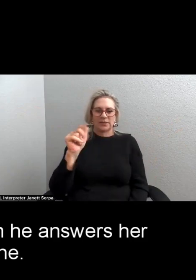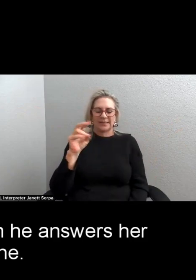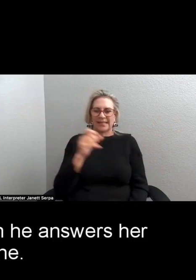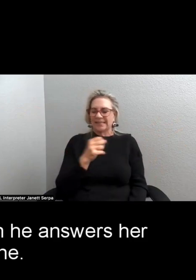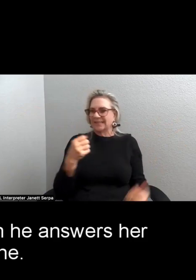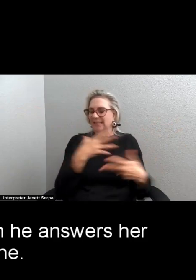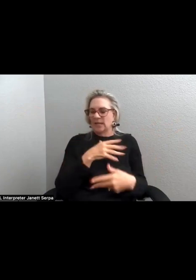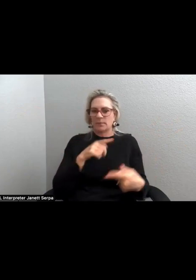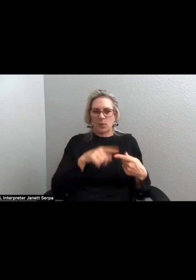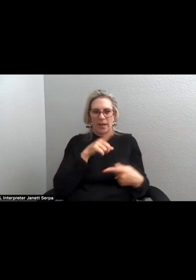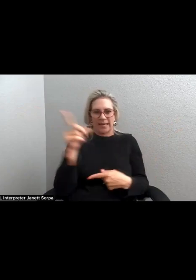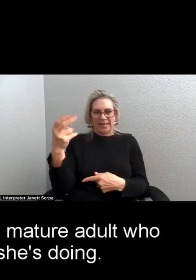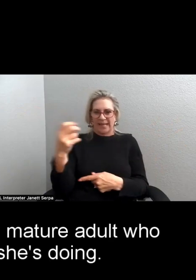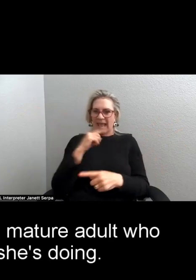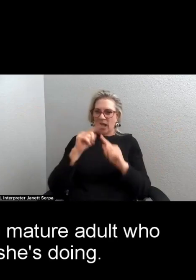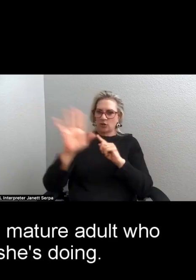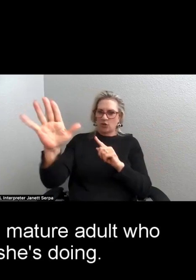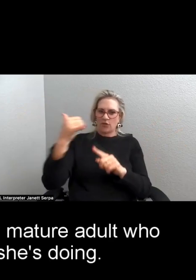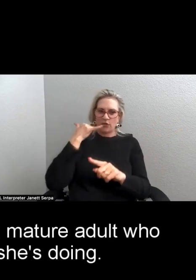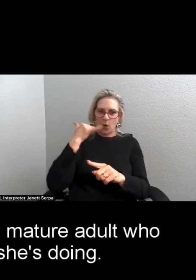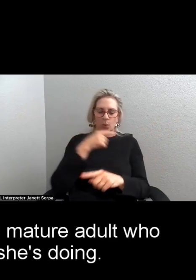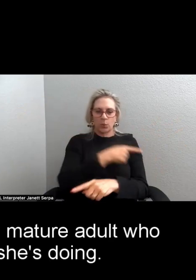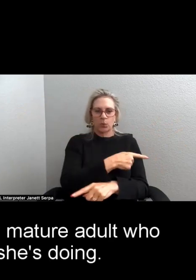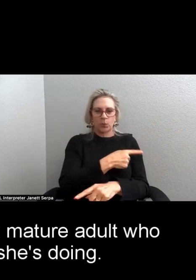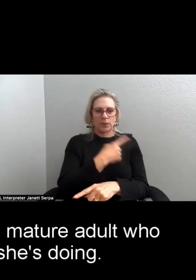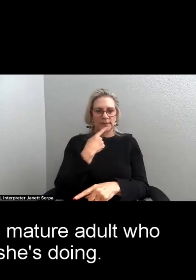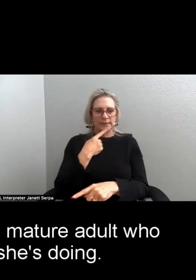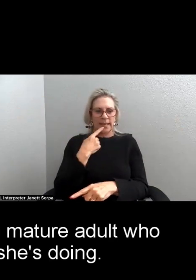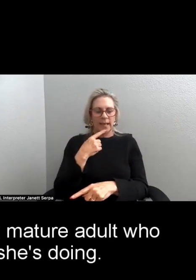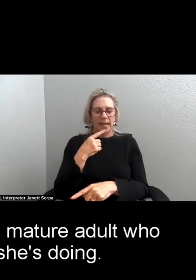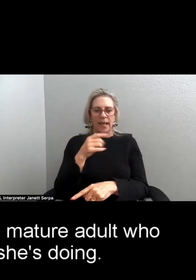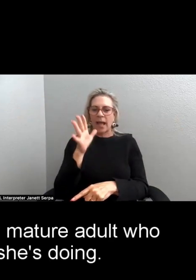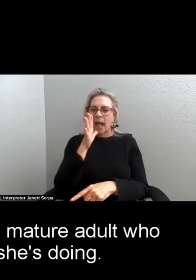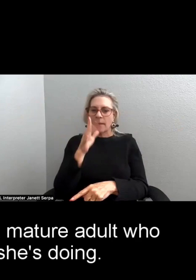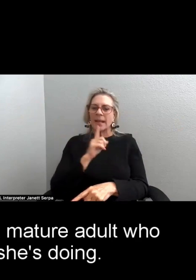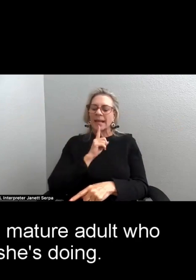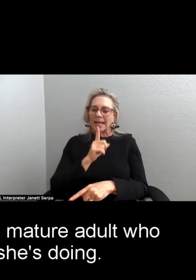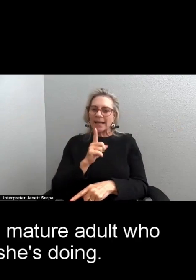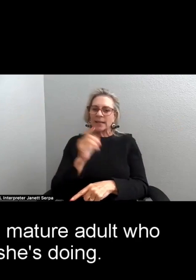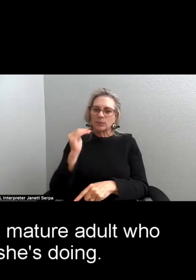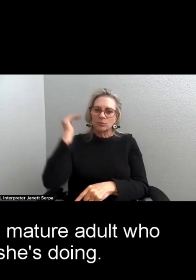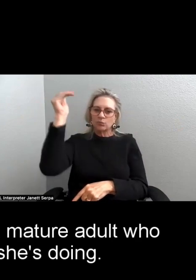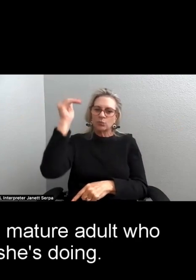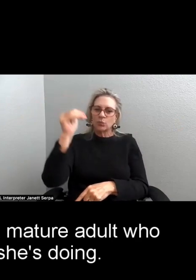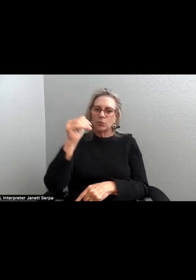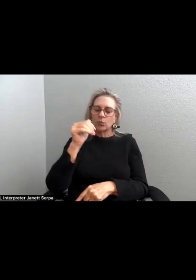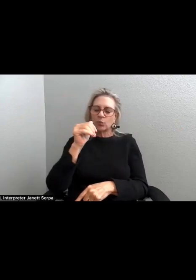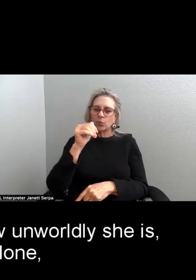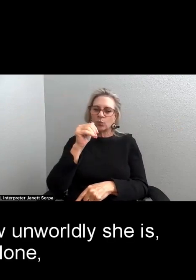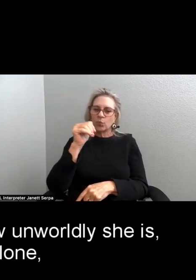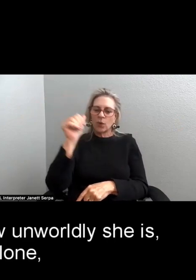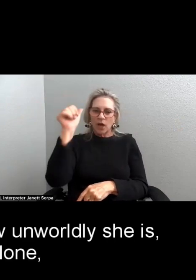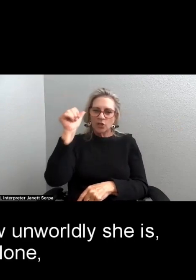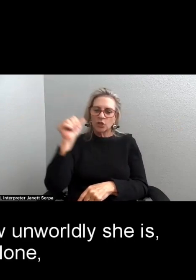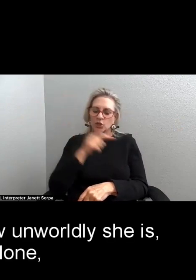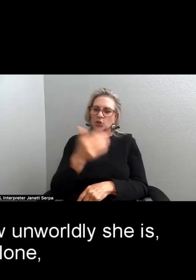answers her phone. You say Amma is a mature adult who knows what she's doing. I describe again